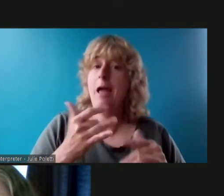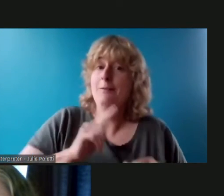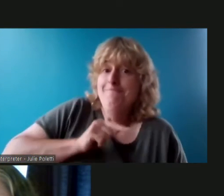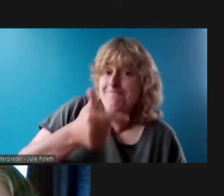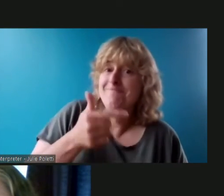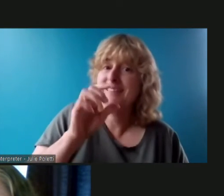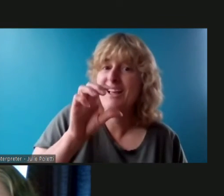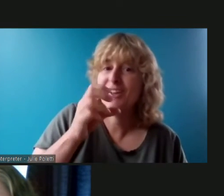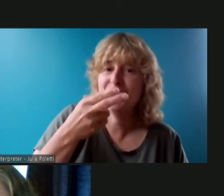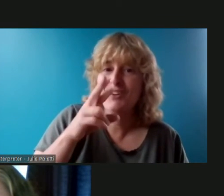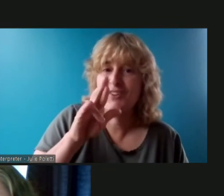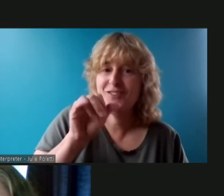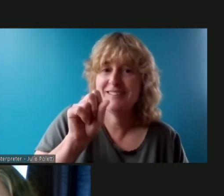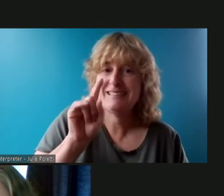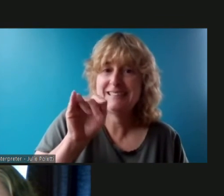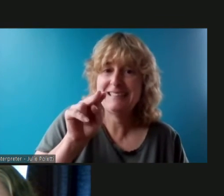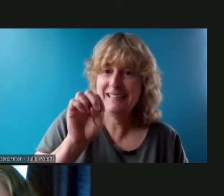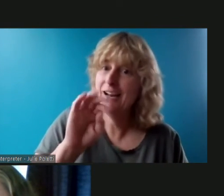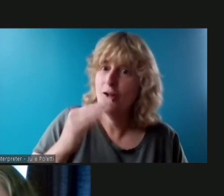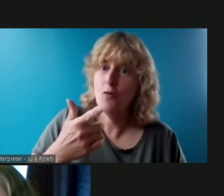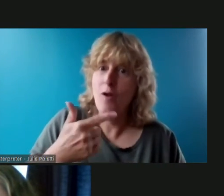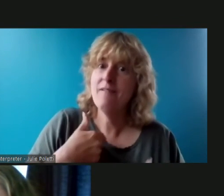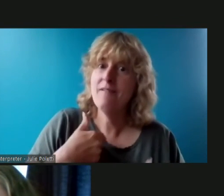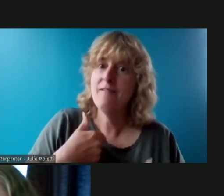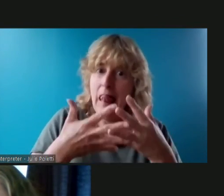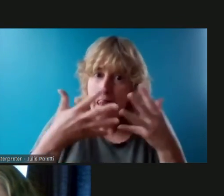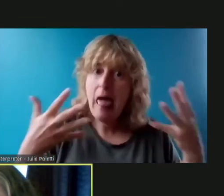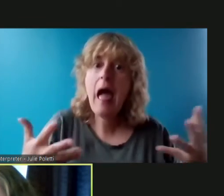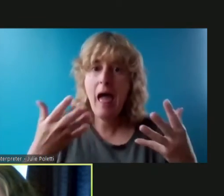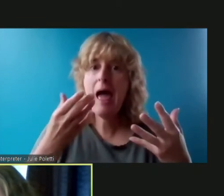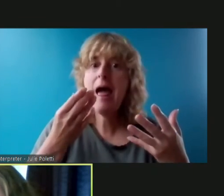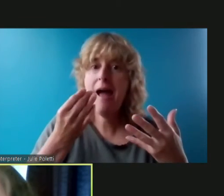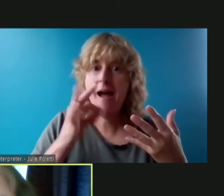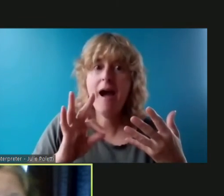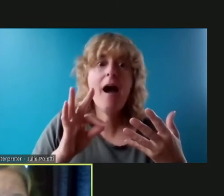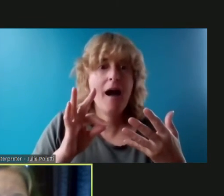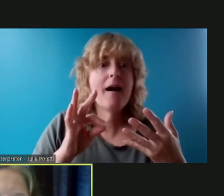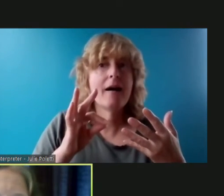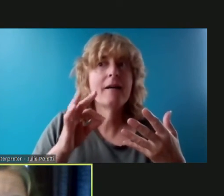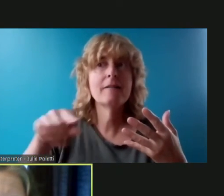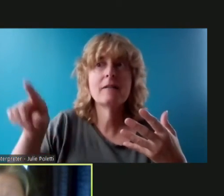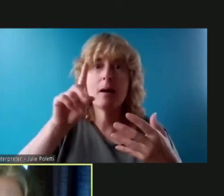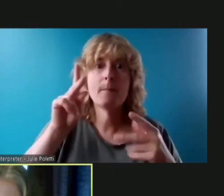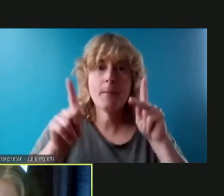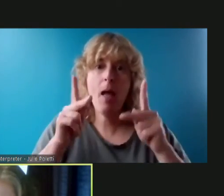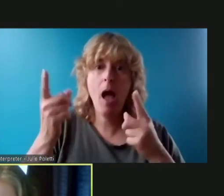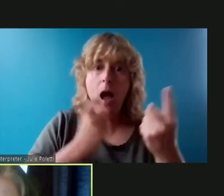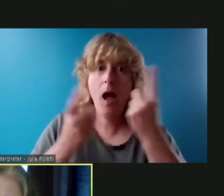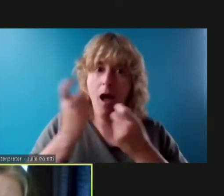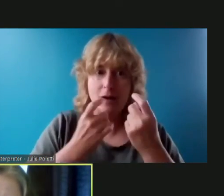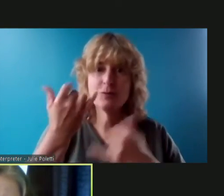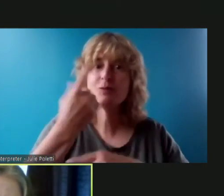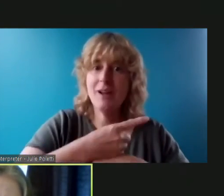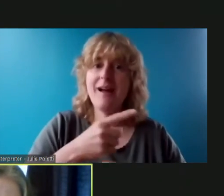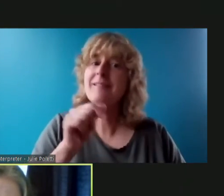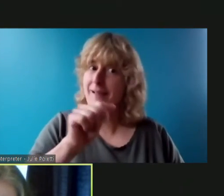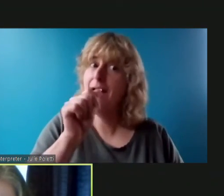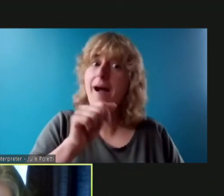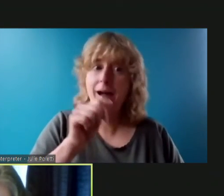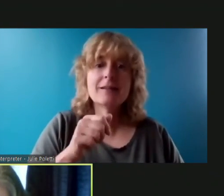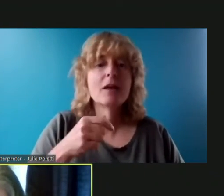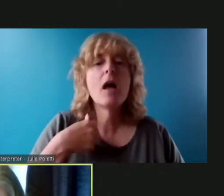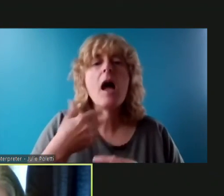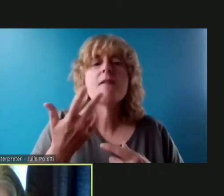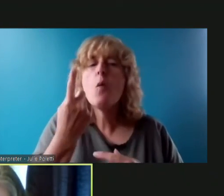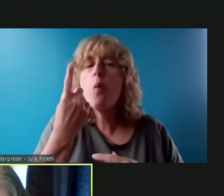phenomenal amount of input today we did um i just have i have one question for miss mobley mobley she could